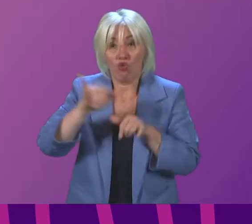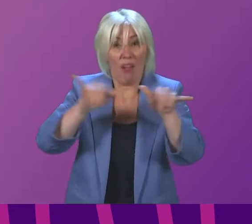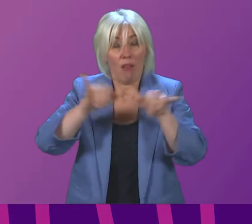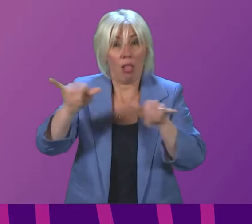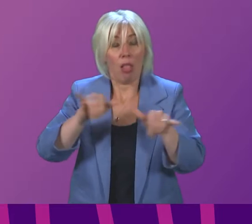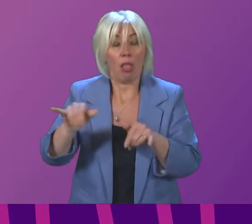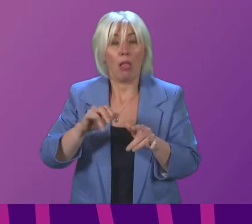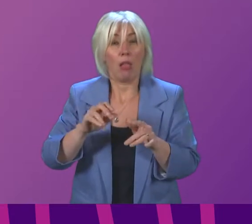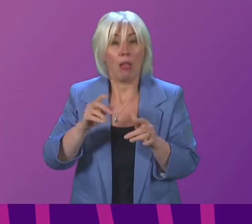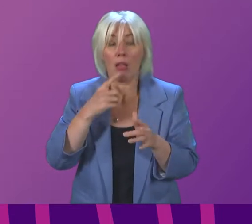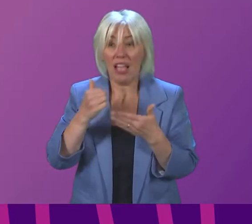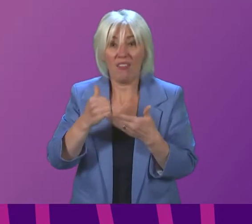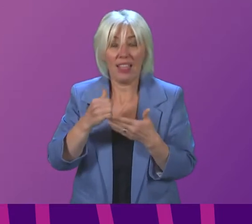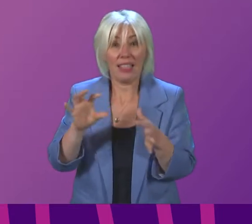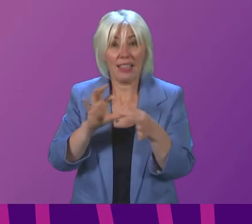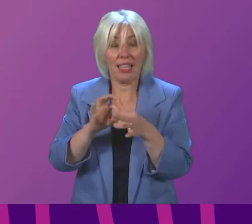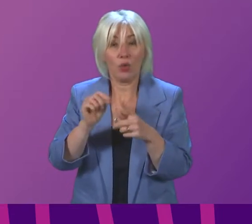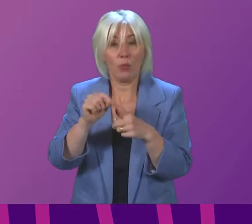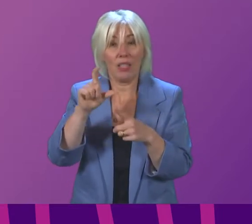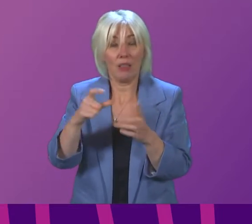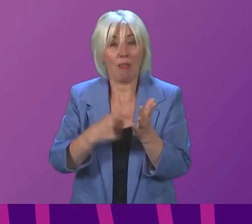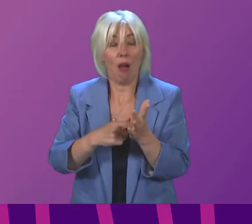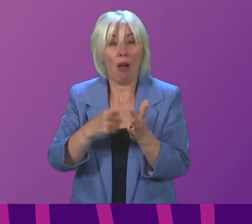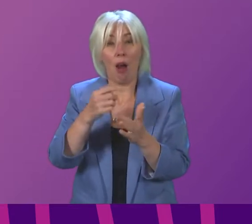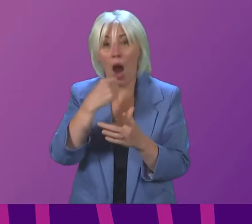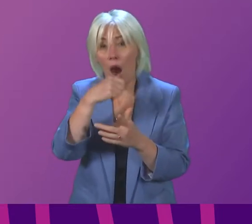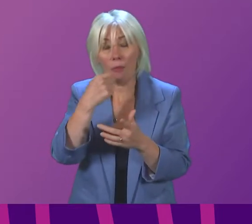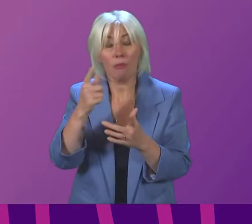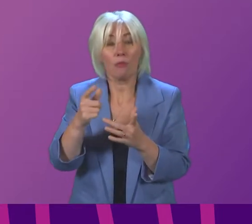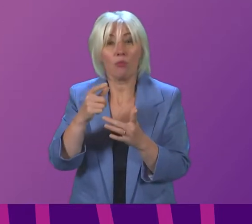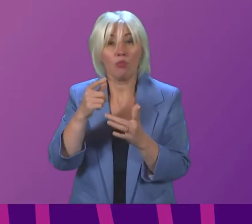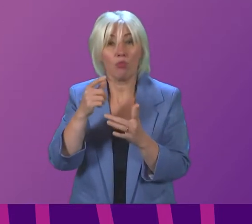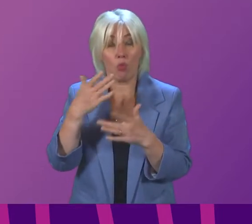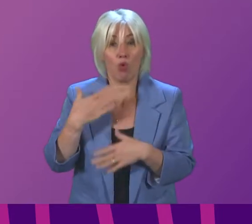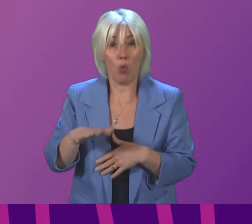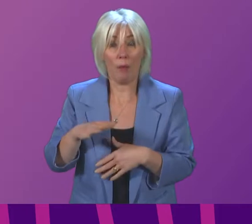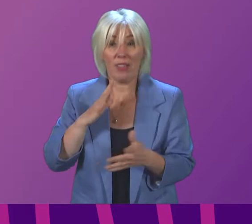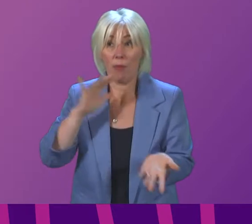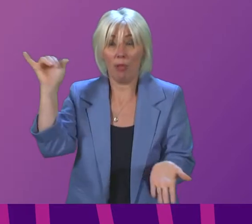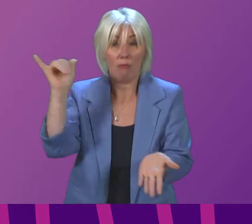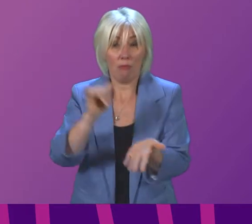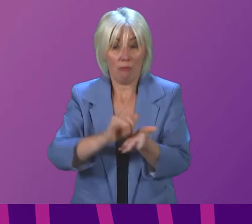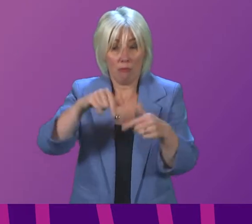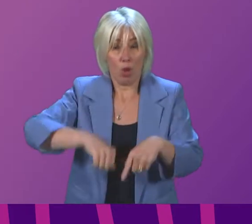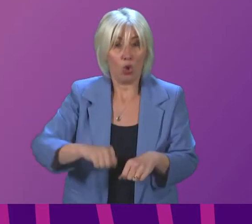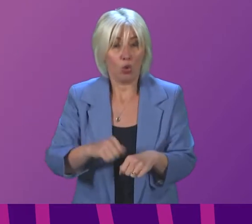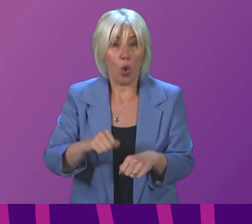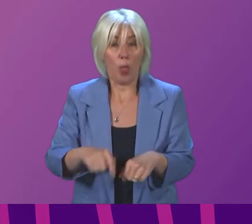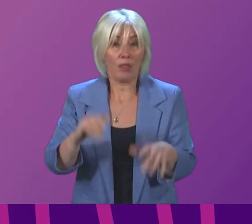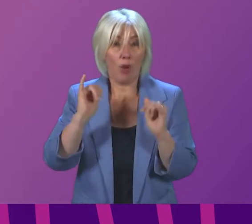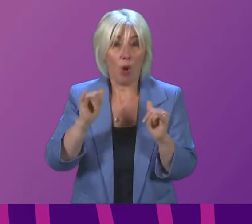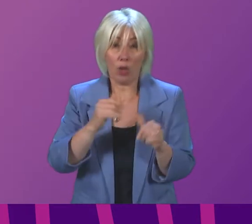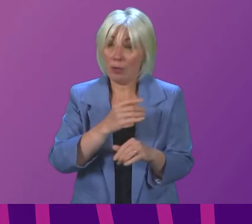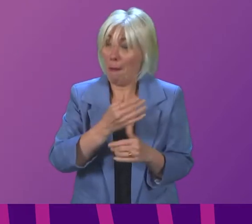regarding the PCR test requirements for persons coming to Scotland for the festive season because many will have